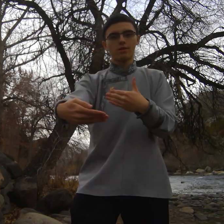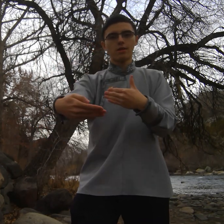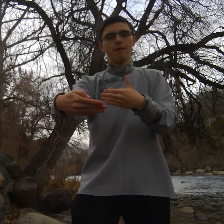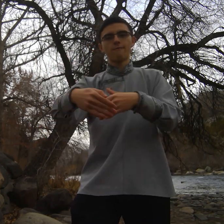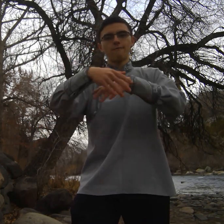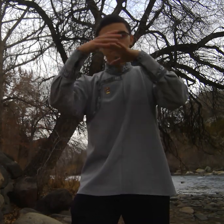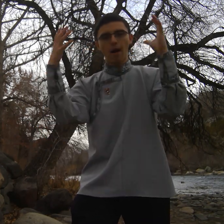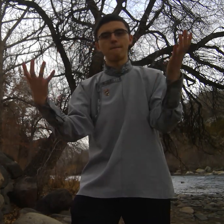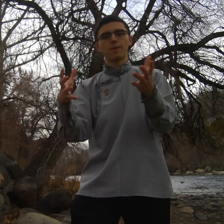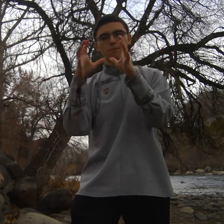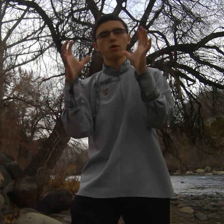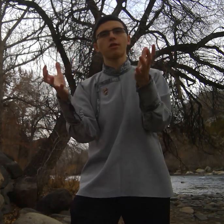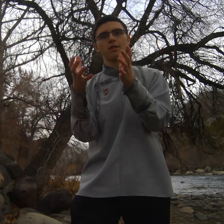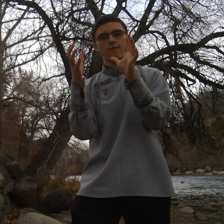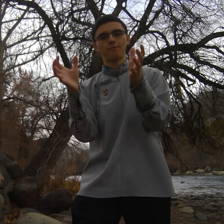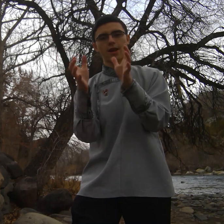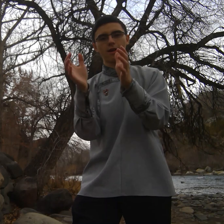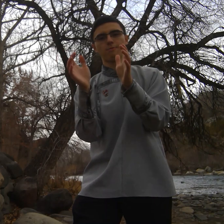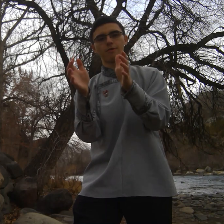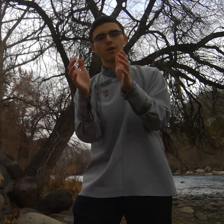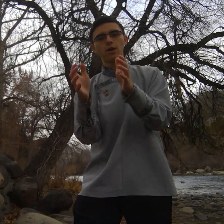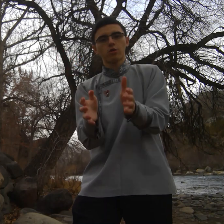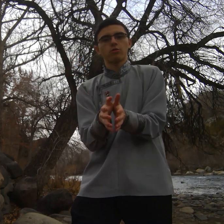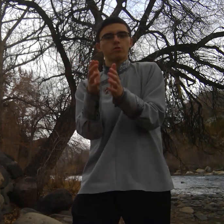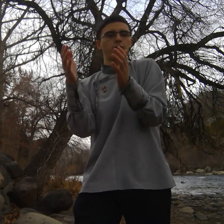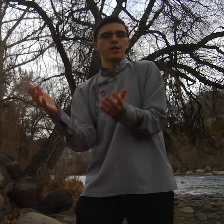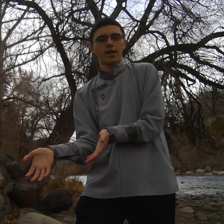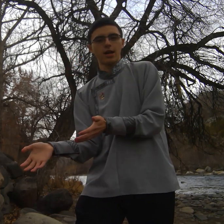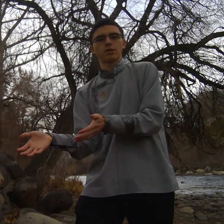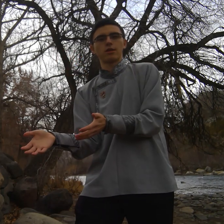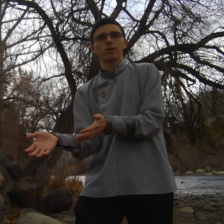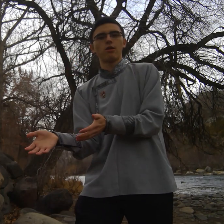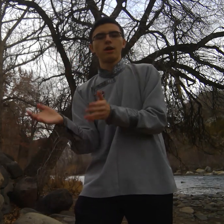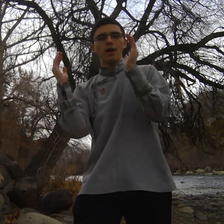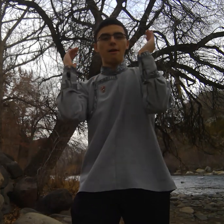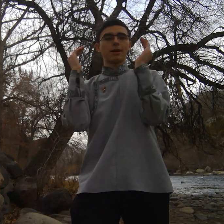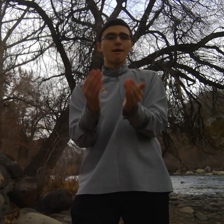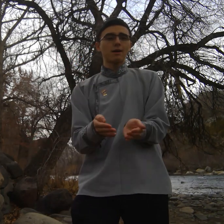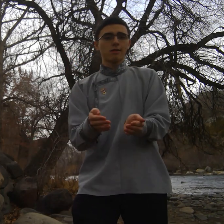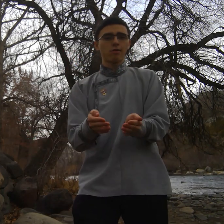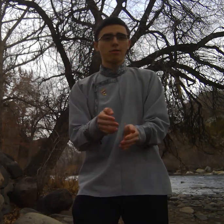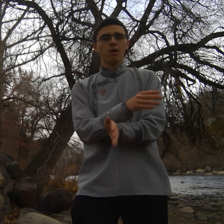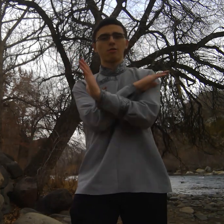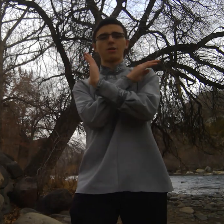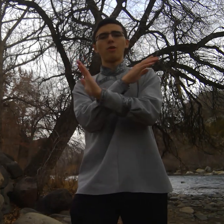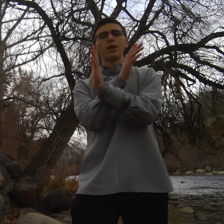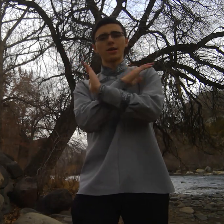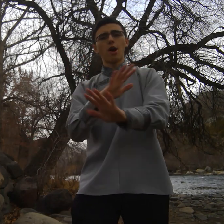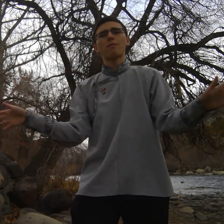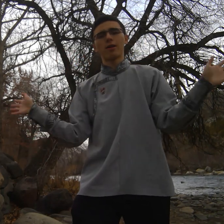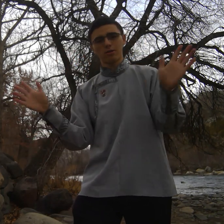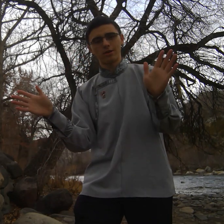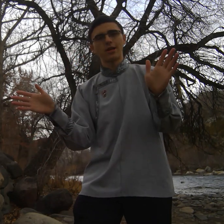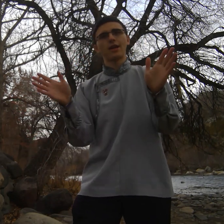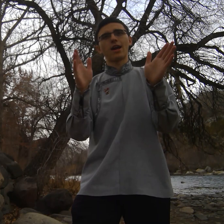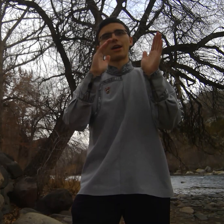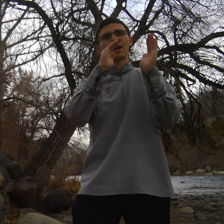an immersive type of cultural education so I began Peace Corps knowing no Mongolian and I